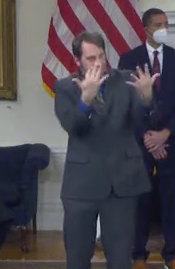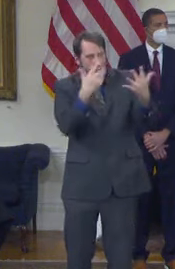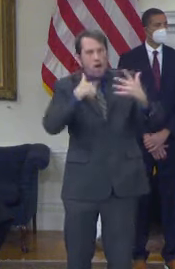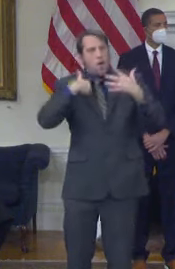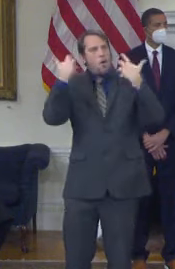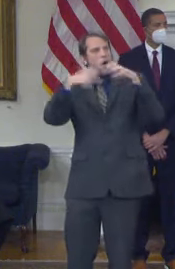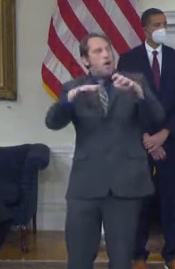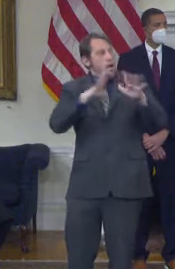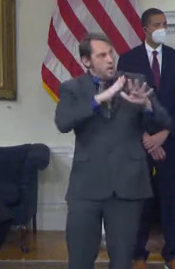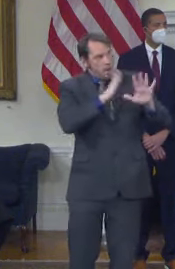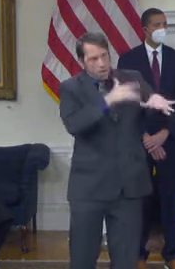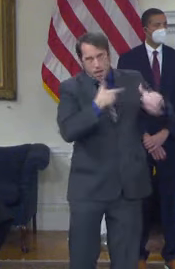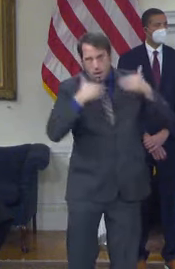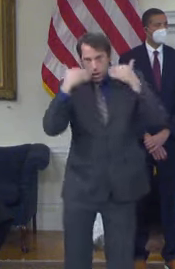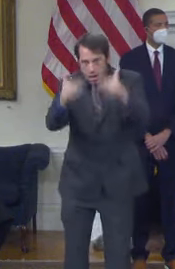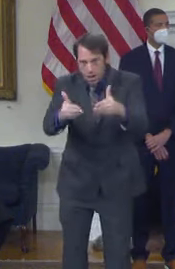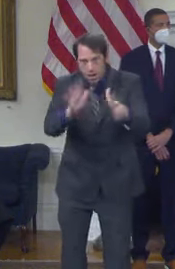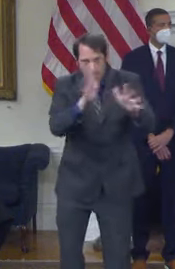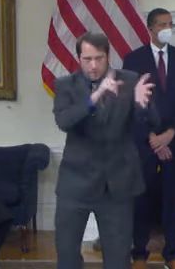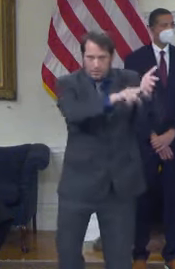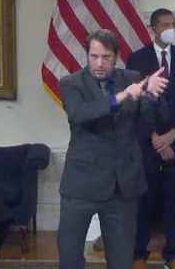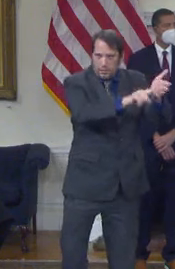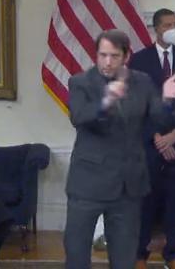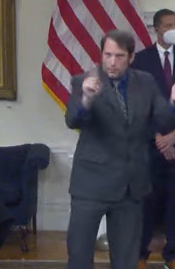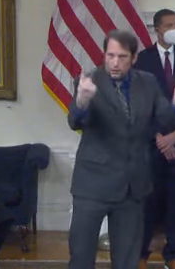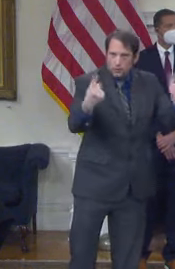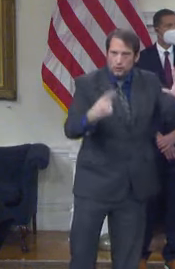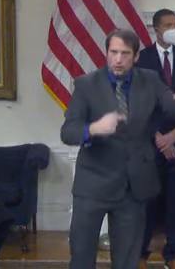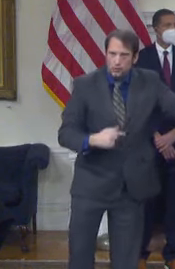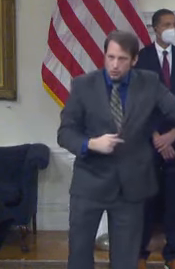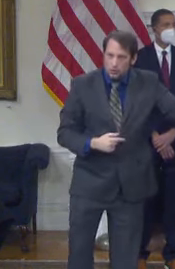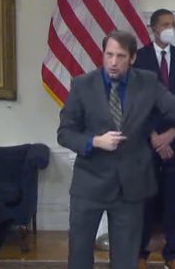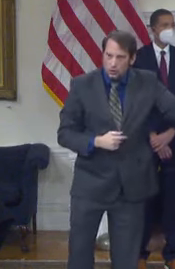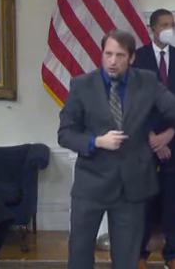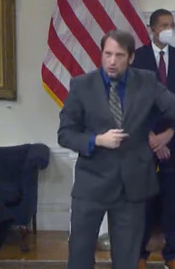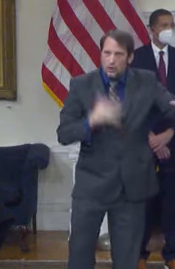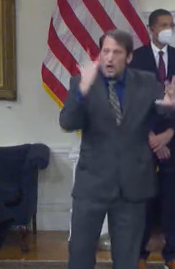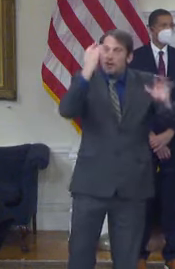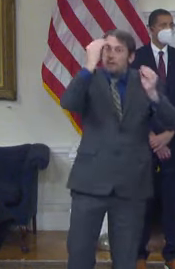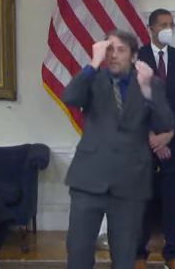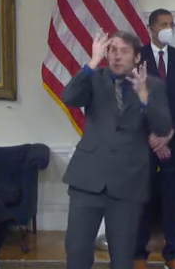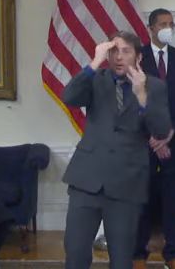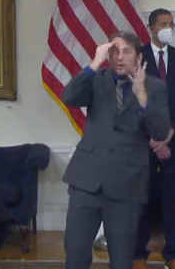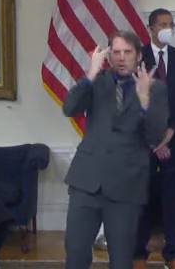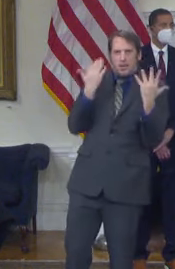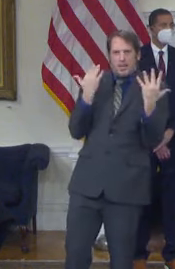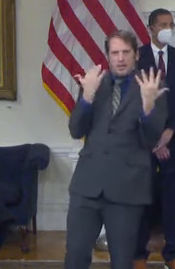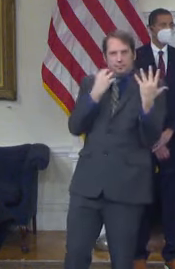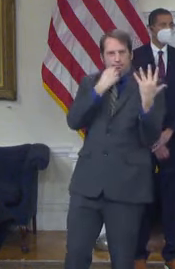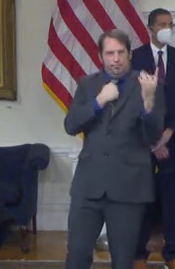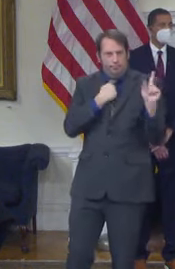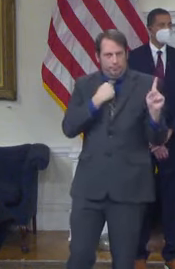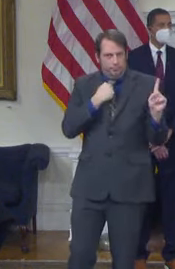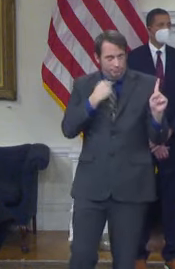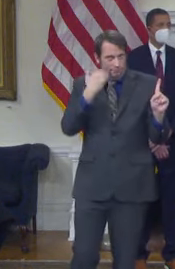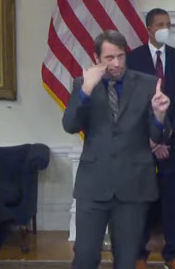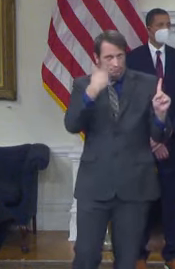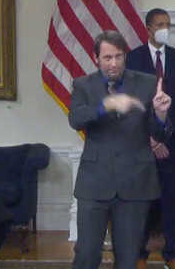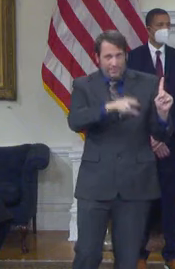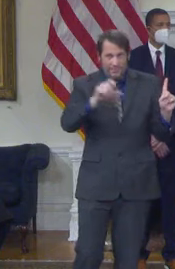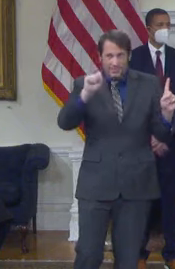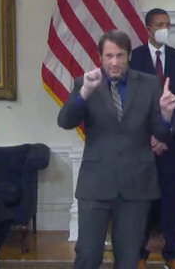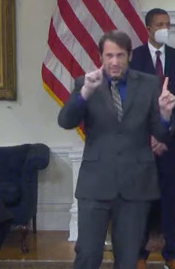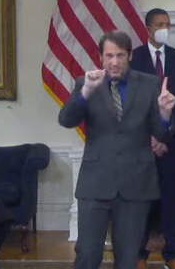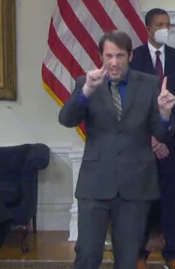data is compromised. And that has not happened here, but it's a little slow to get some of the systems up and they've had to do work arounds. but, you know,